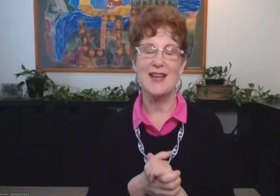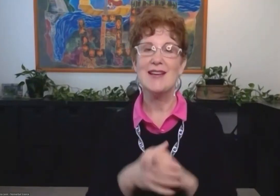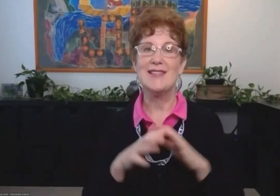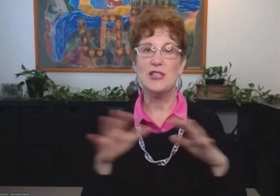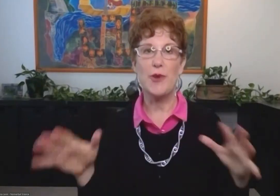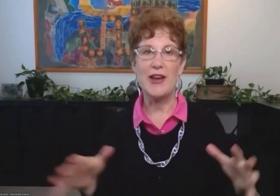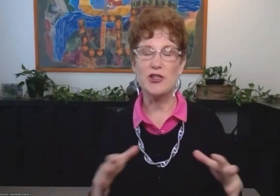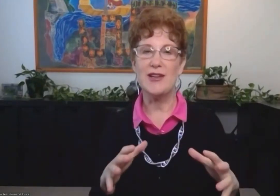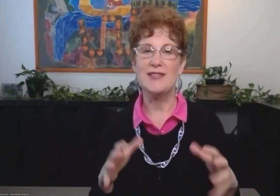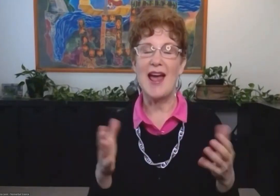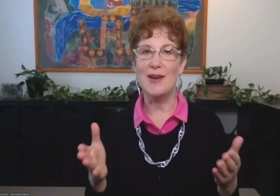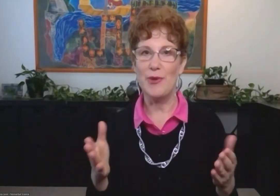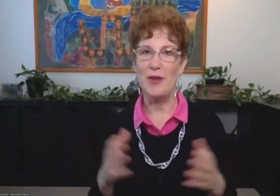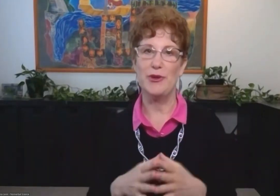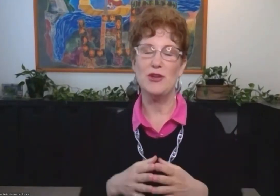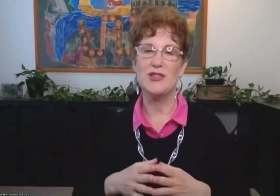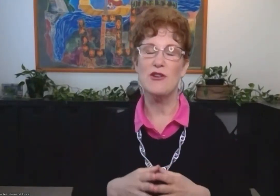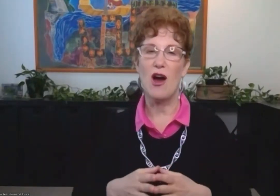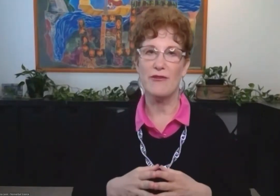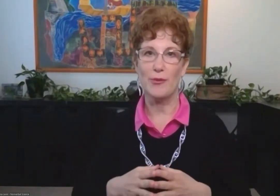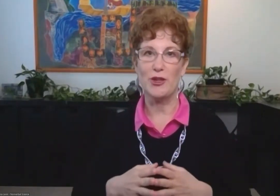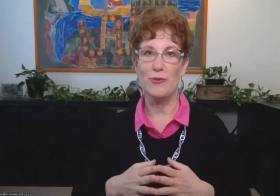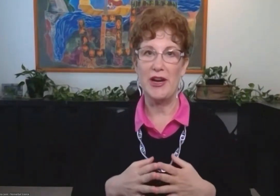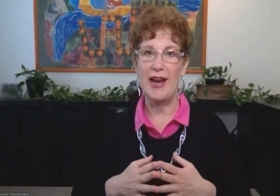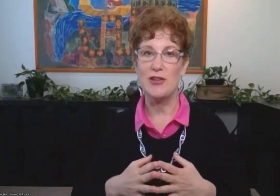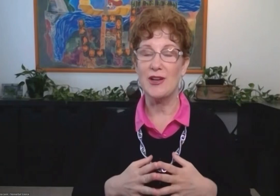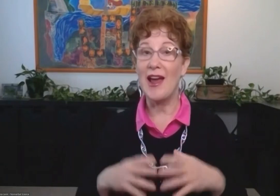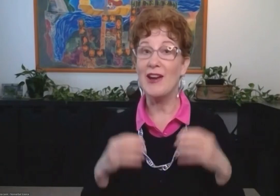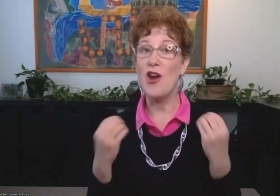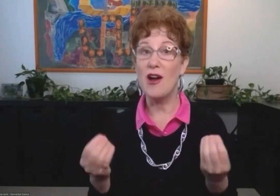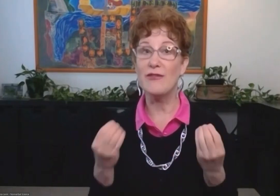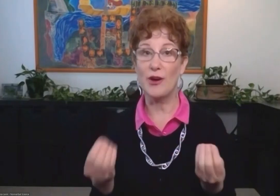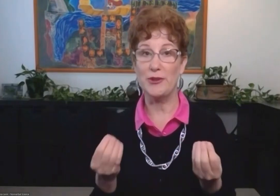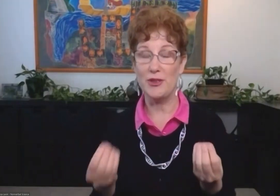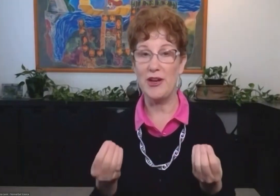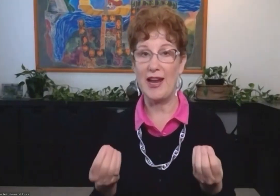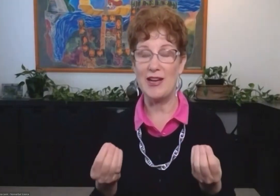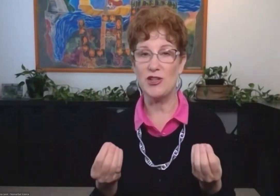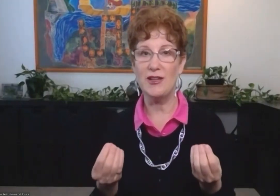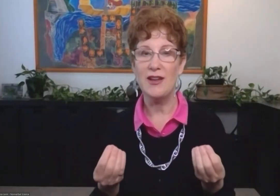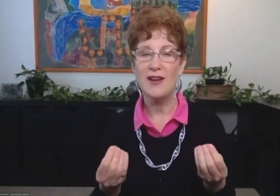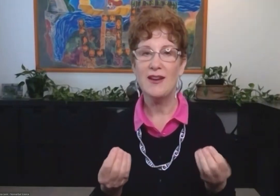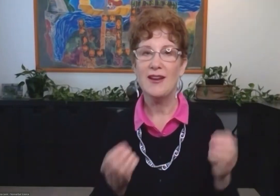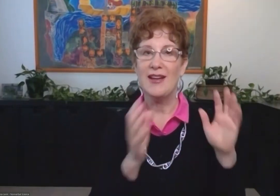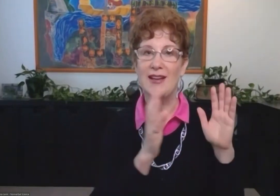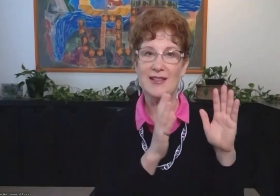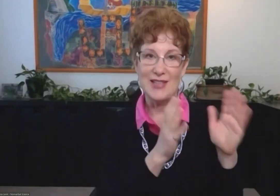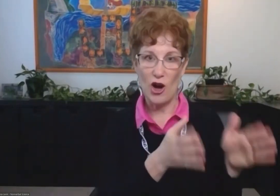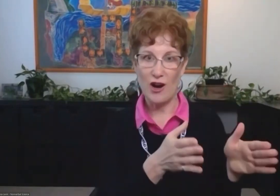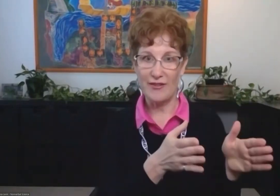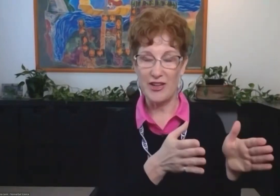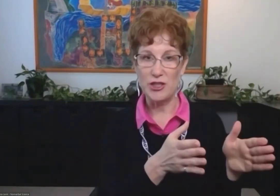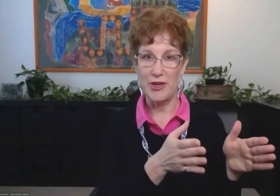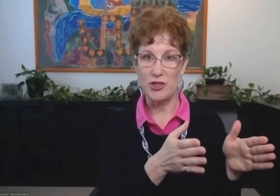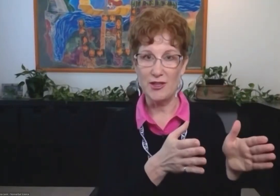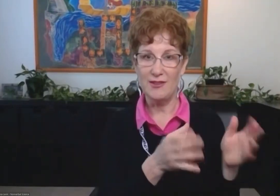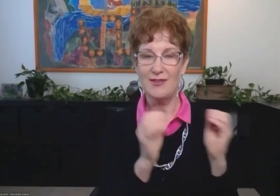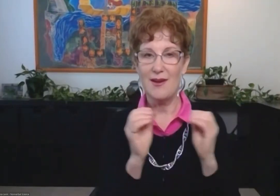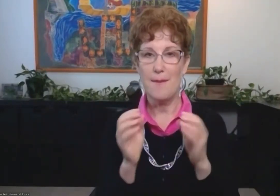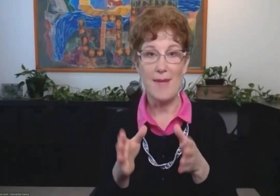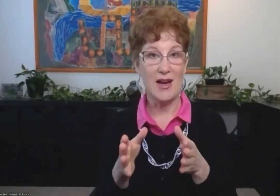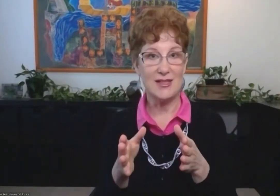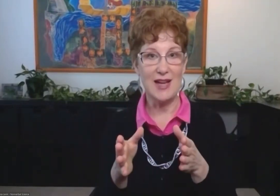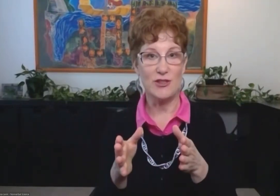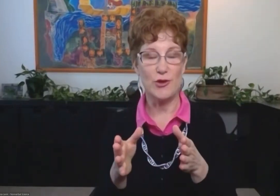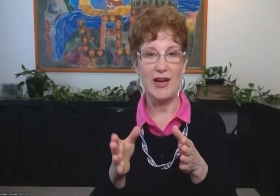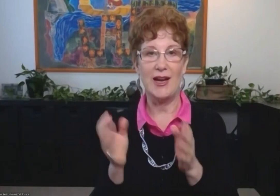influence situations and people using nonverbal communication and nonverbal communication is the art of intuition,